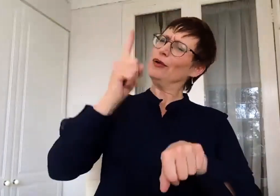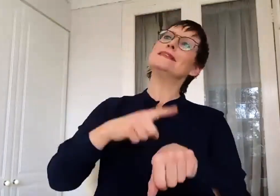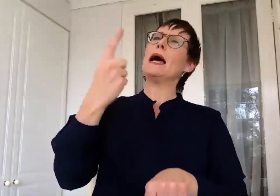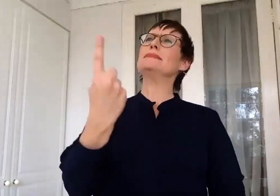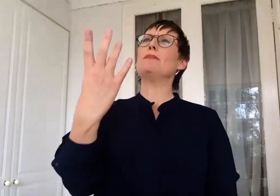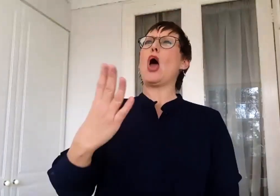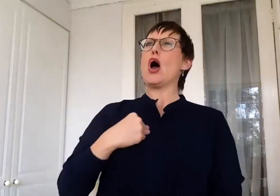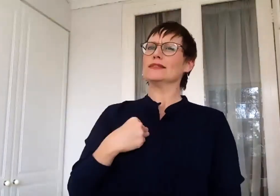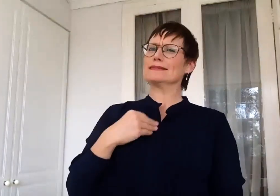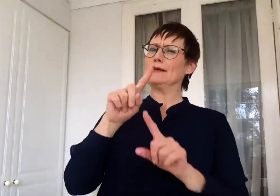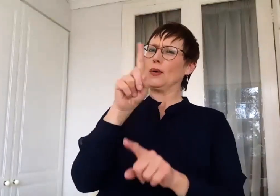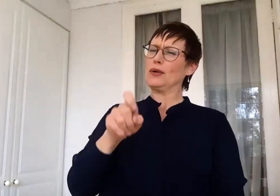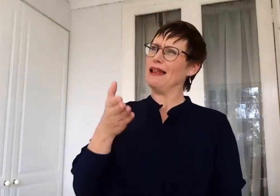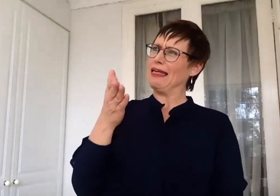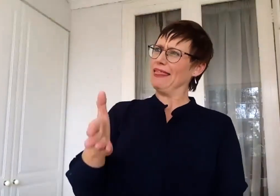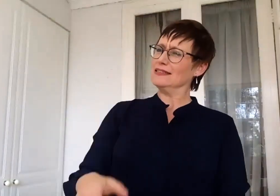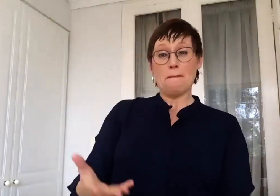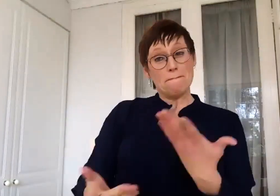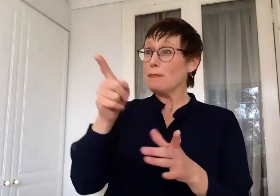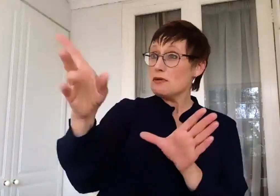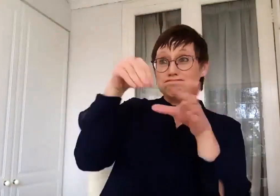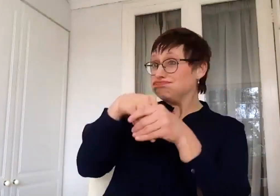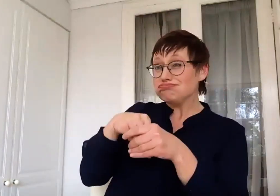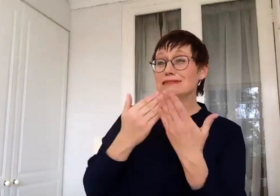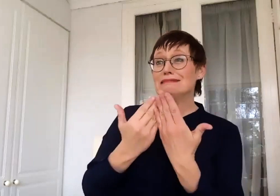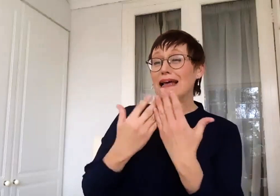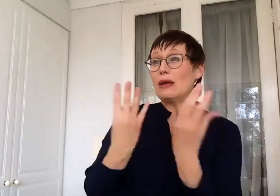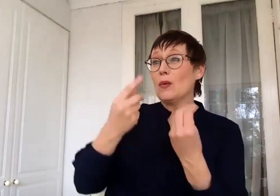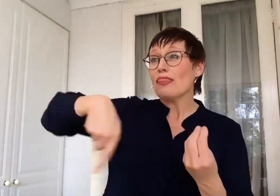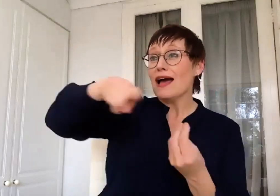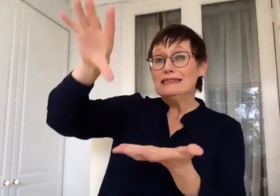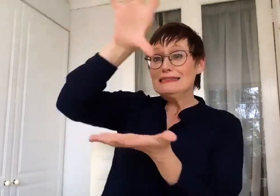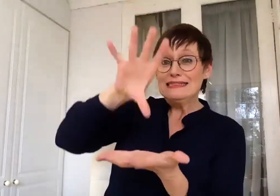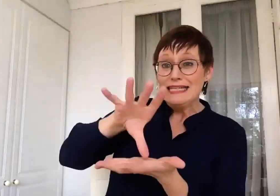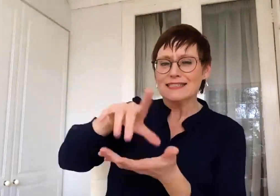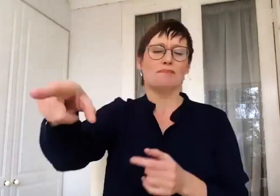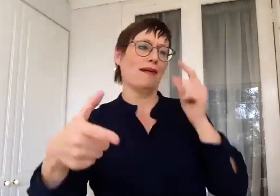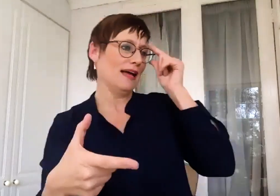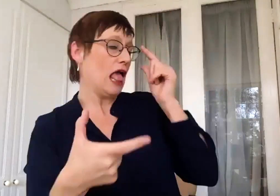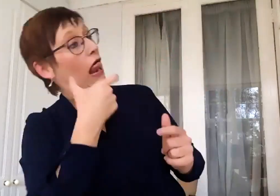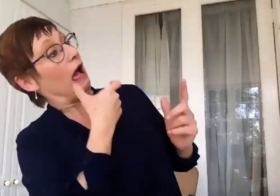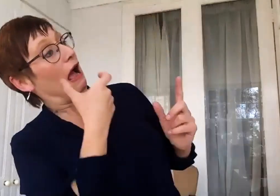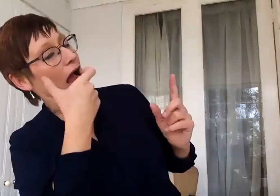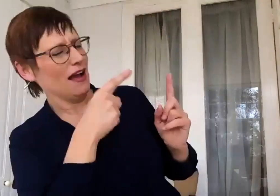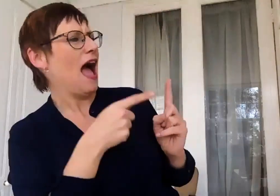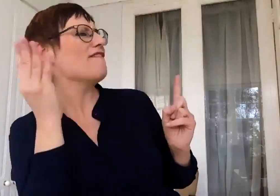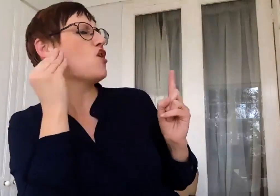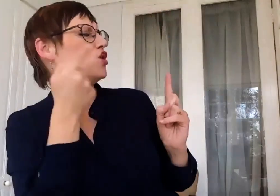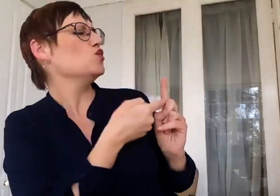love that question. I think you should come and study with us and just get involved in our work. Well, it's the work that you do. I've heard you before speaking